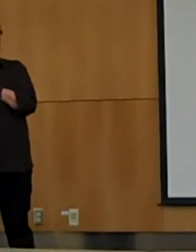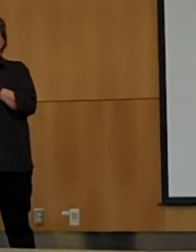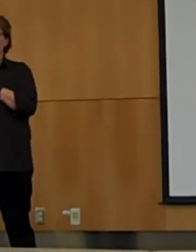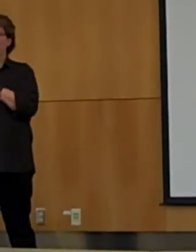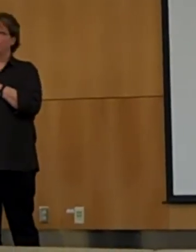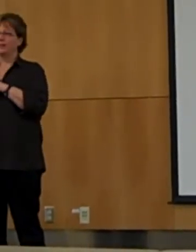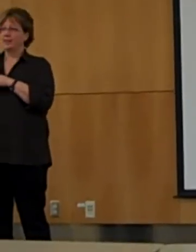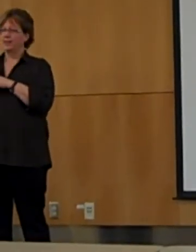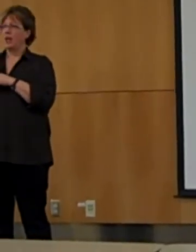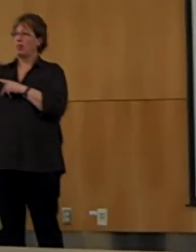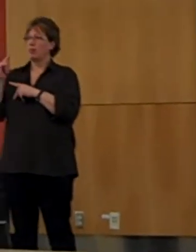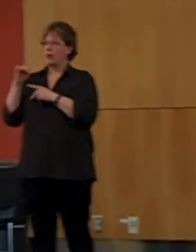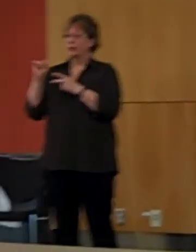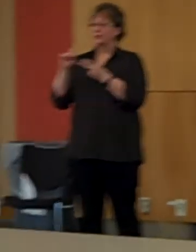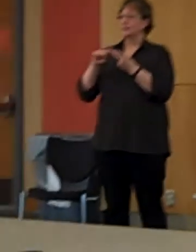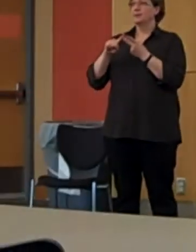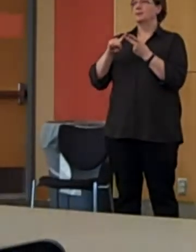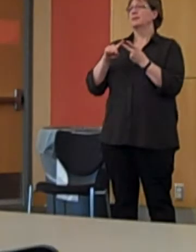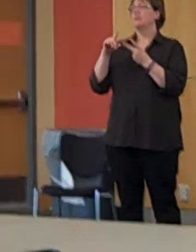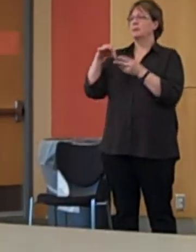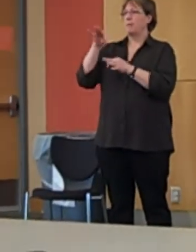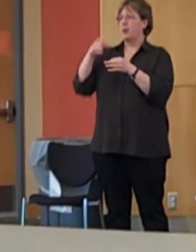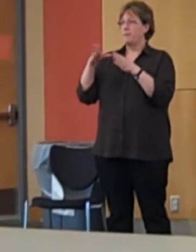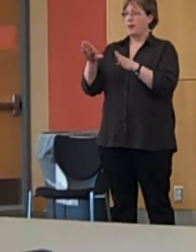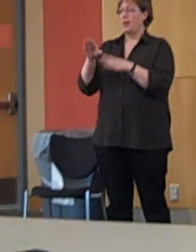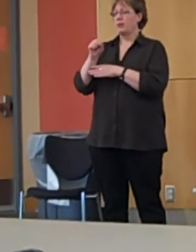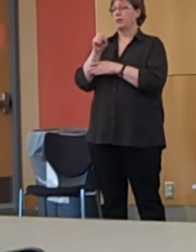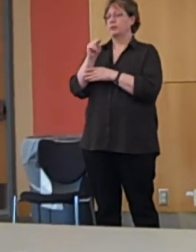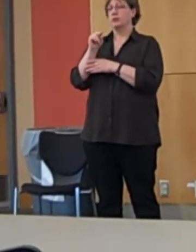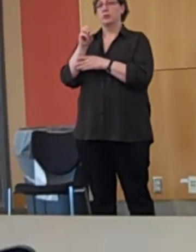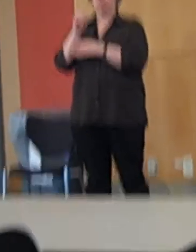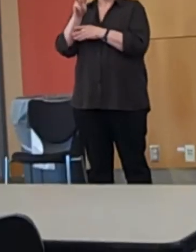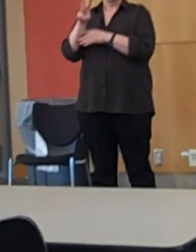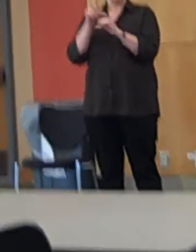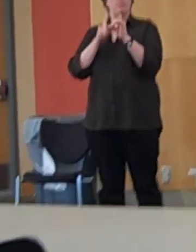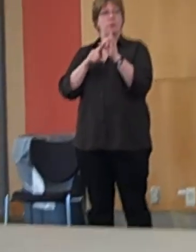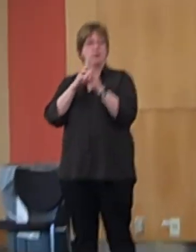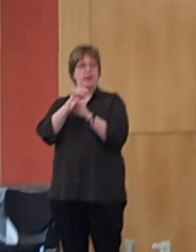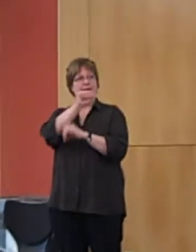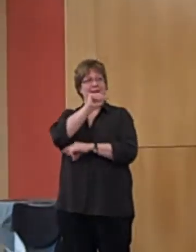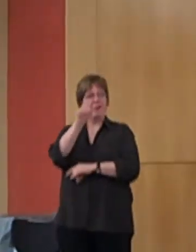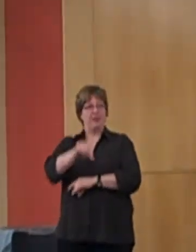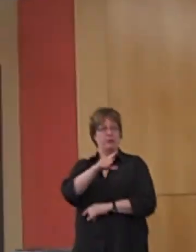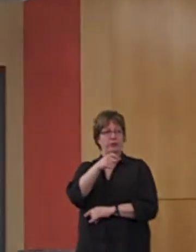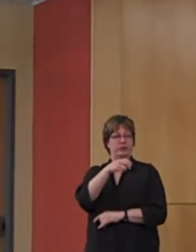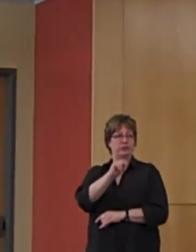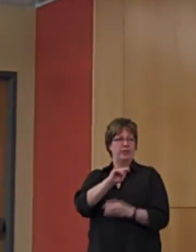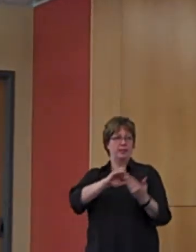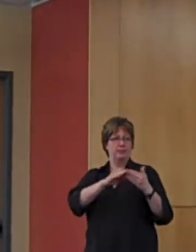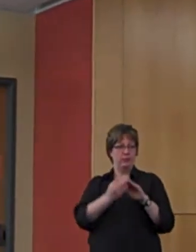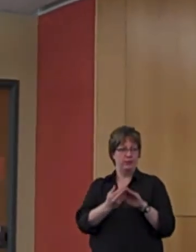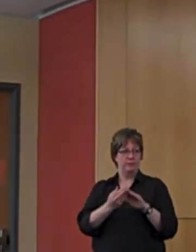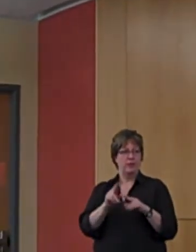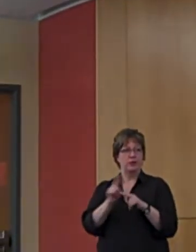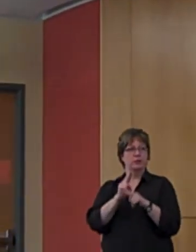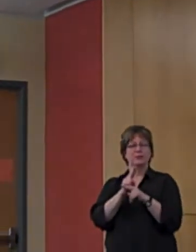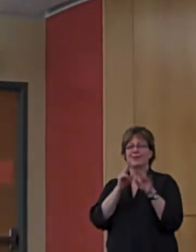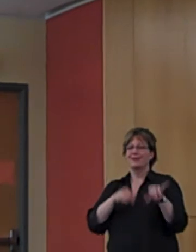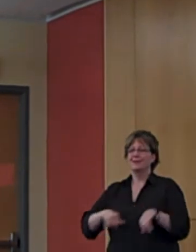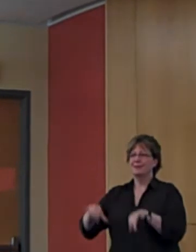Yoga, Snow Buddha Yoga, and finally the Anchorage then Community. Using a standard evaluation form that I